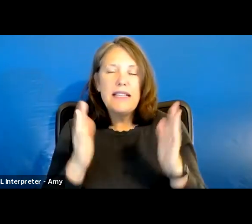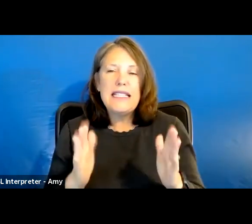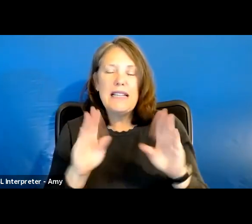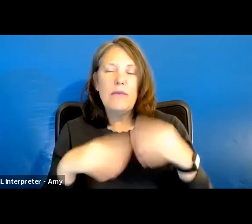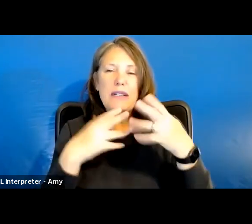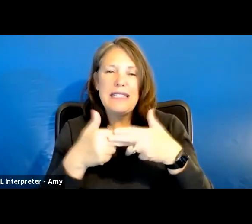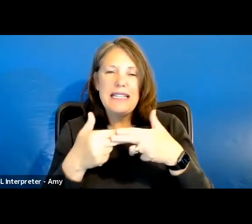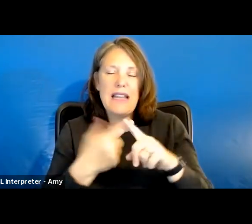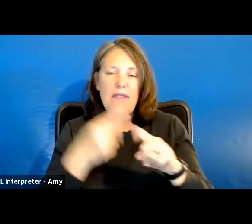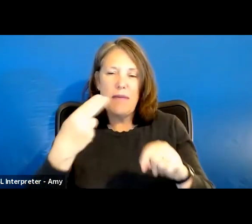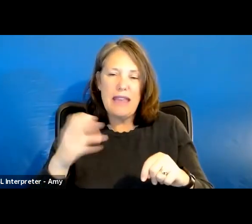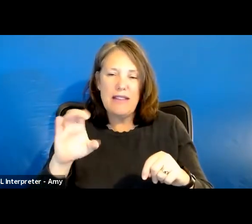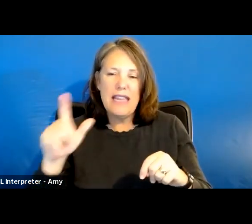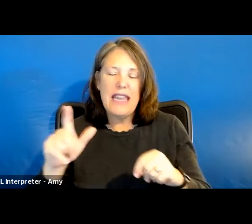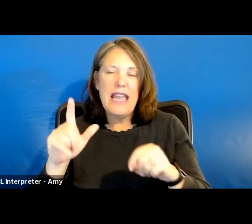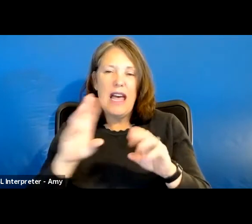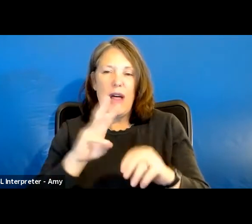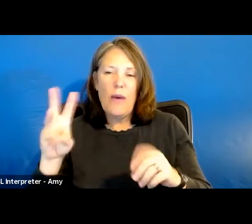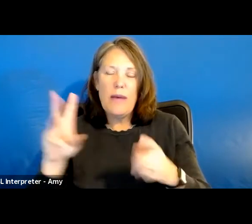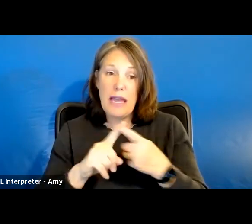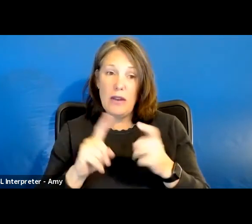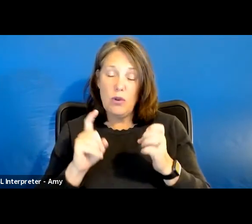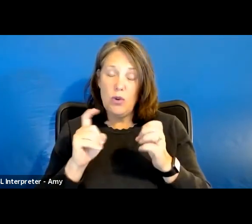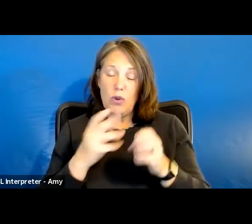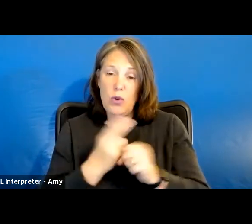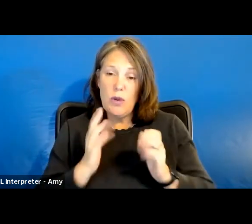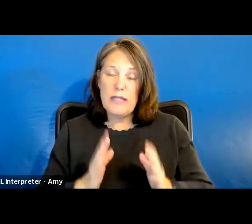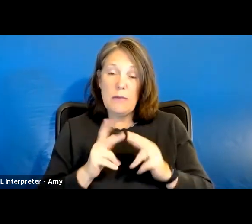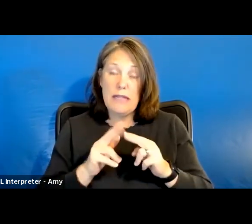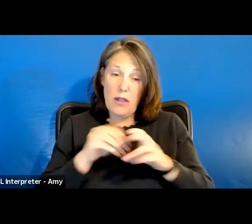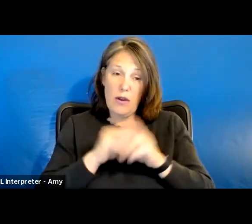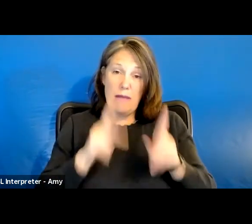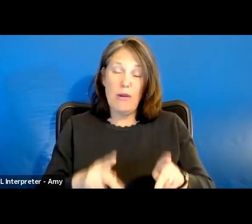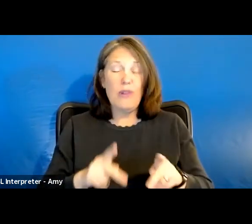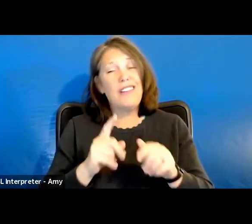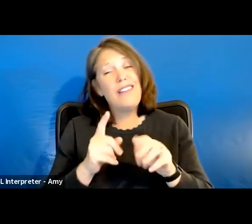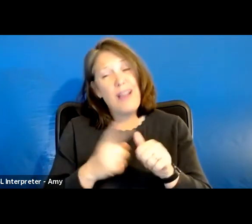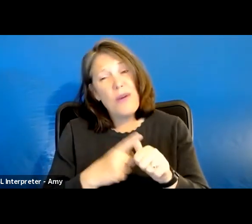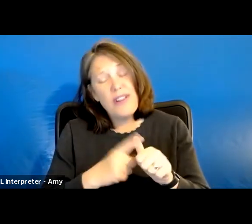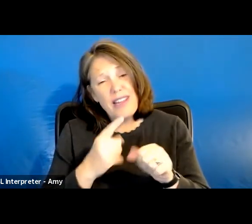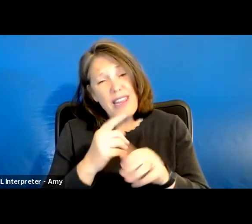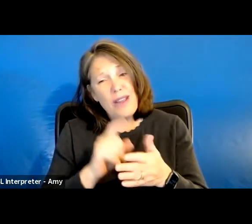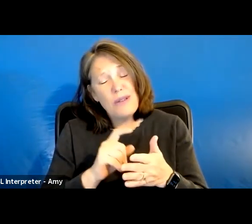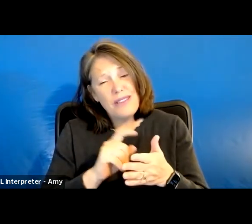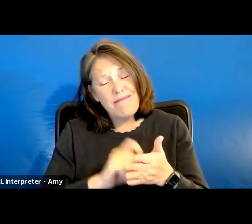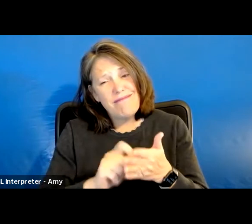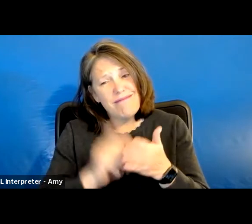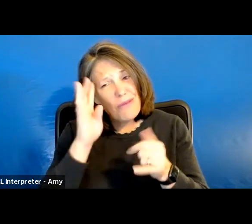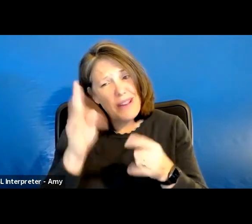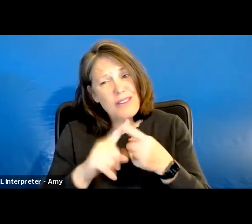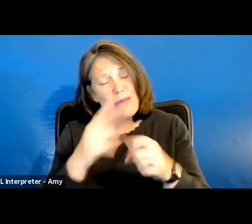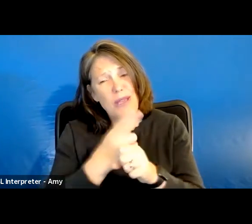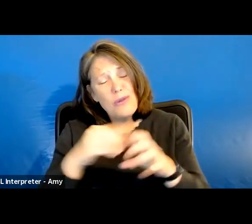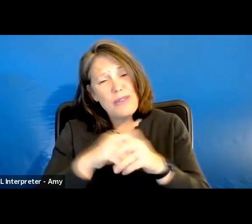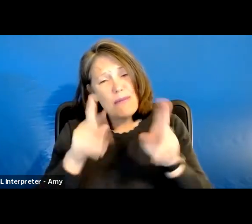from the HCL website to consumers either in person. It was originally written to be used in person, but it can also